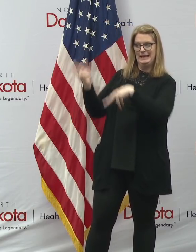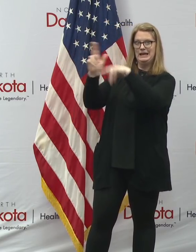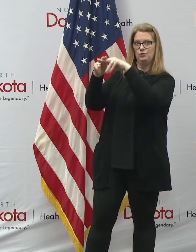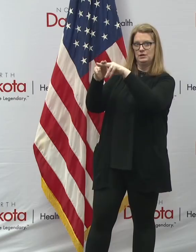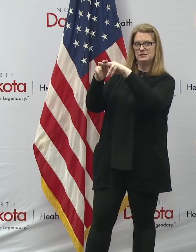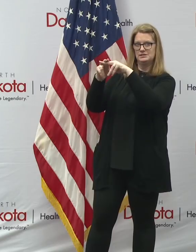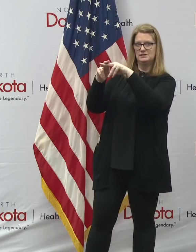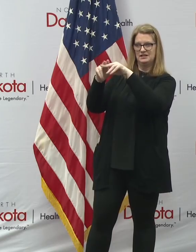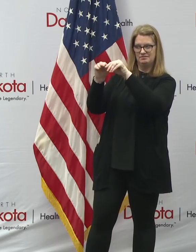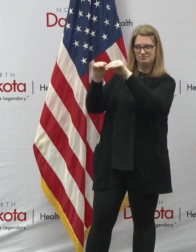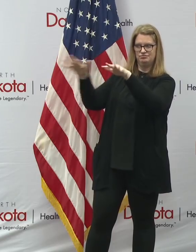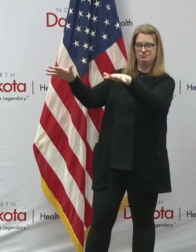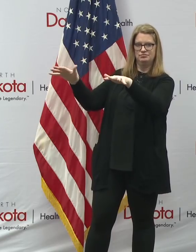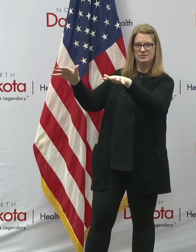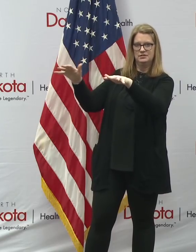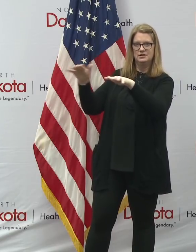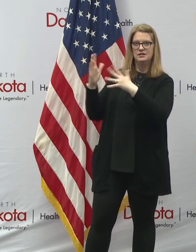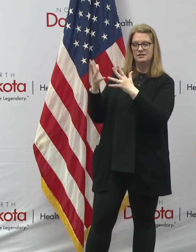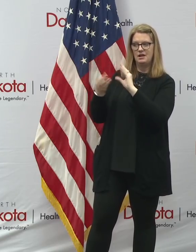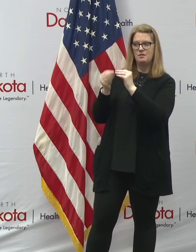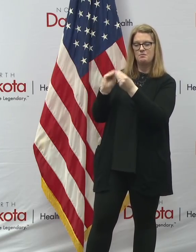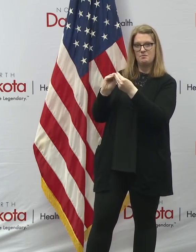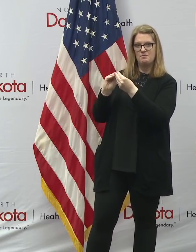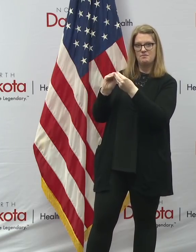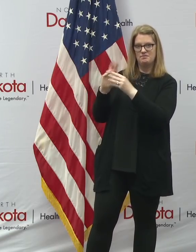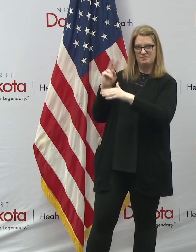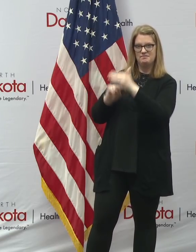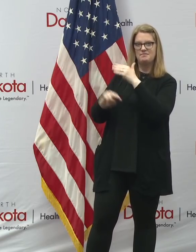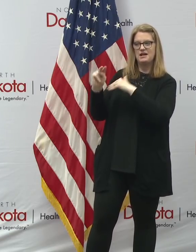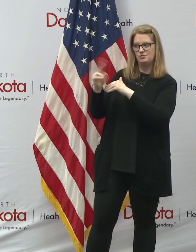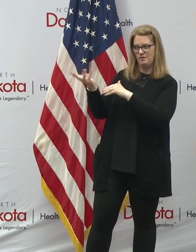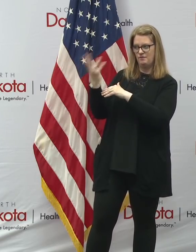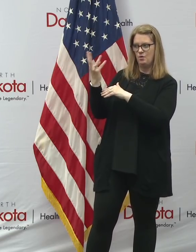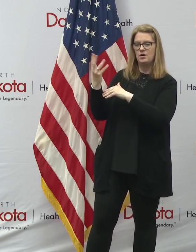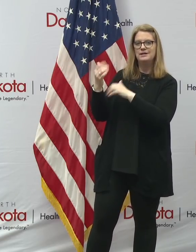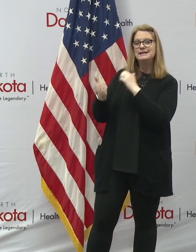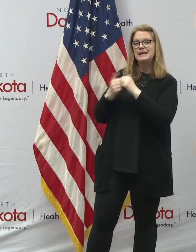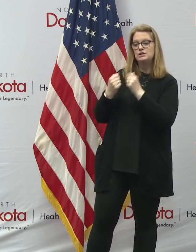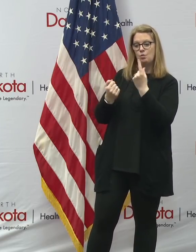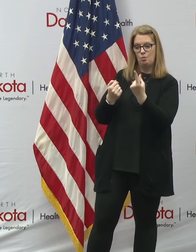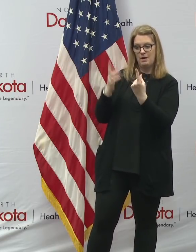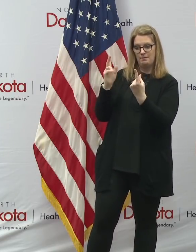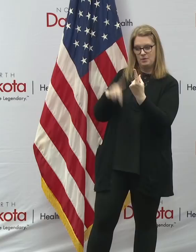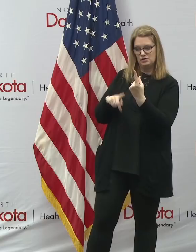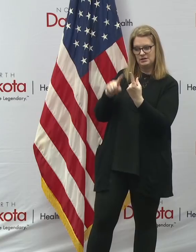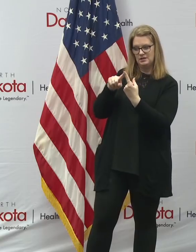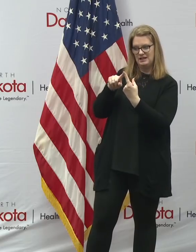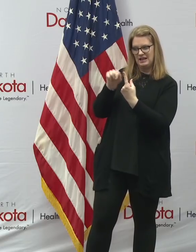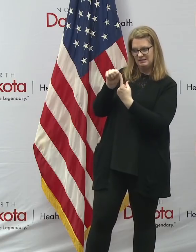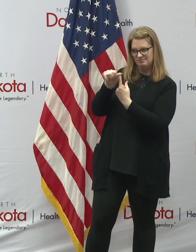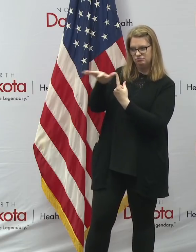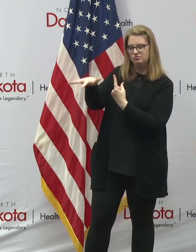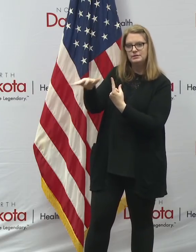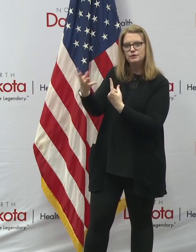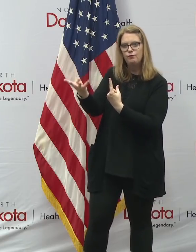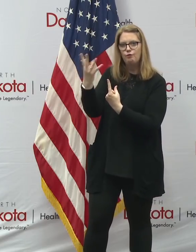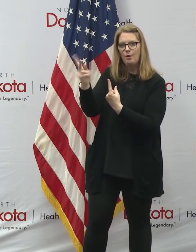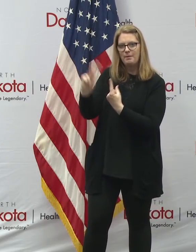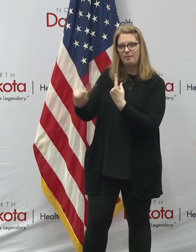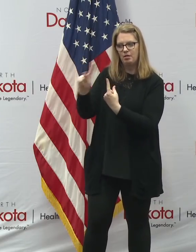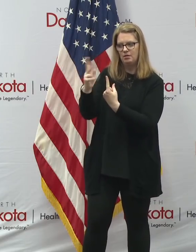rate of infection, they've increased in their model to a four, which would mean that for every one person that gets it, they can transfer it to four other people.